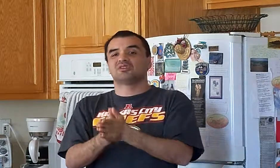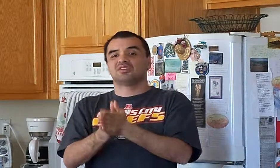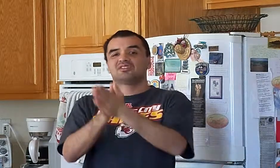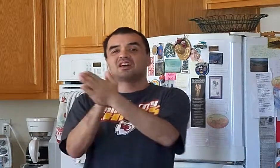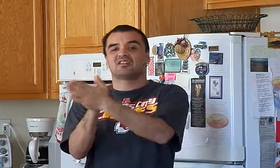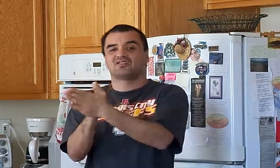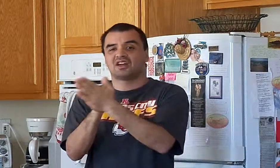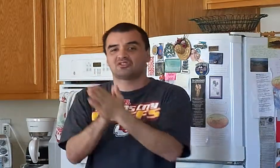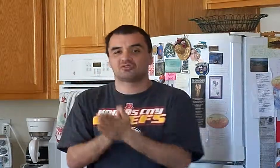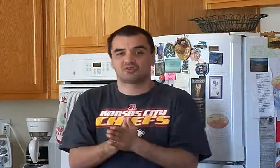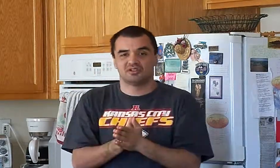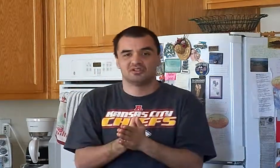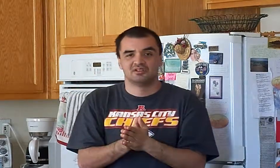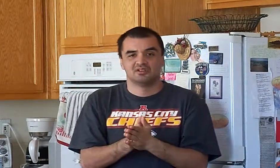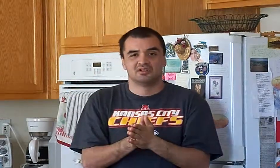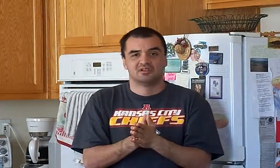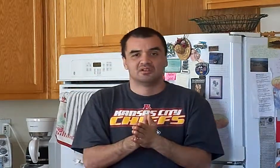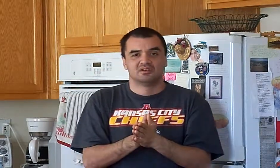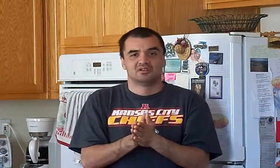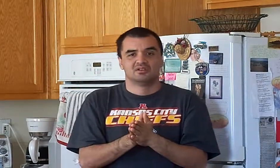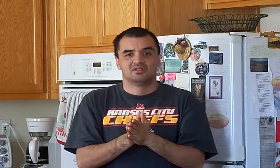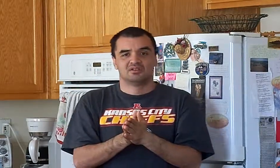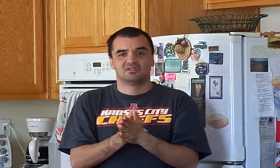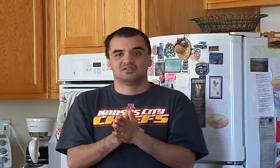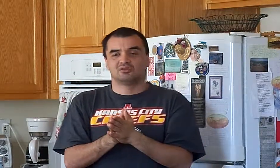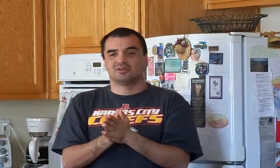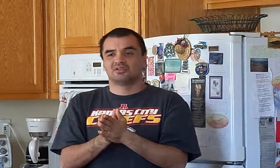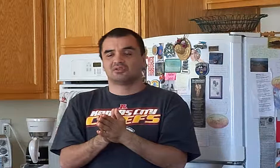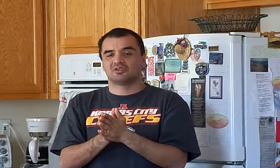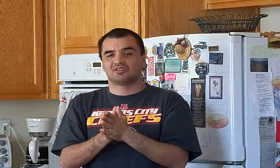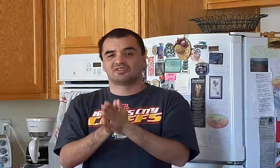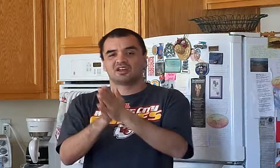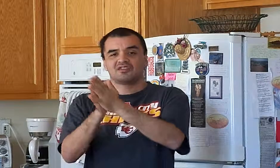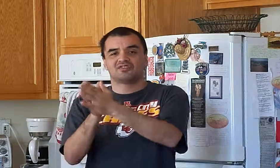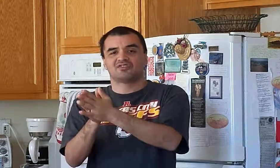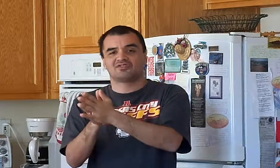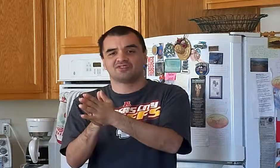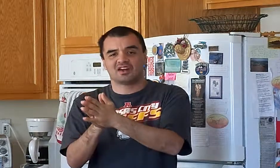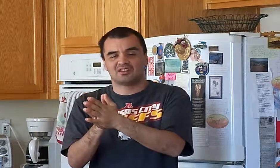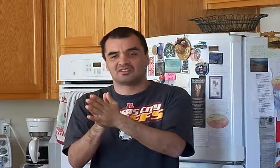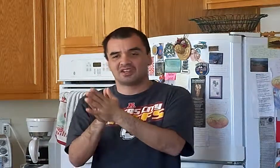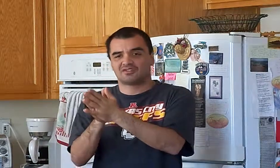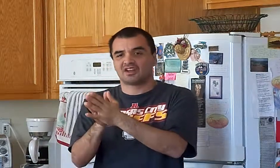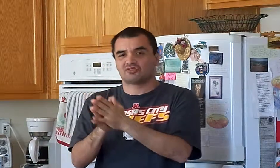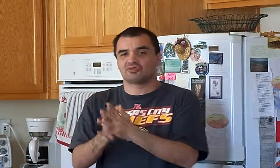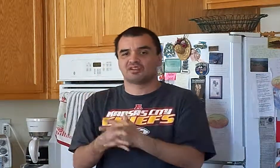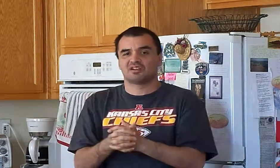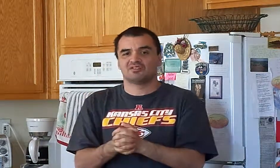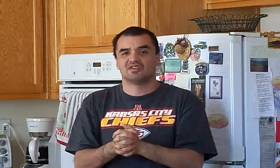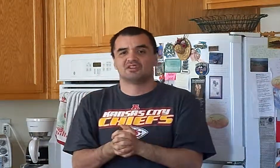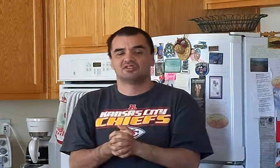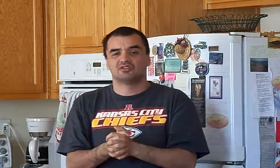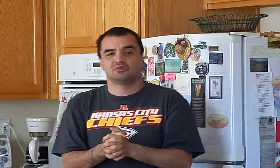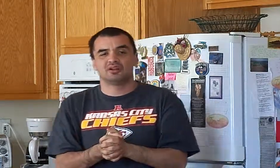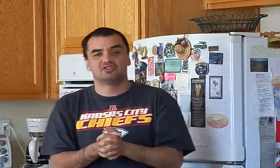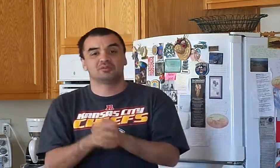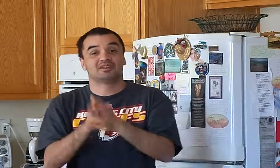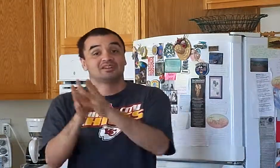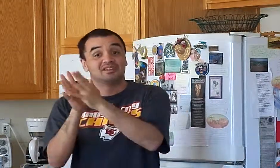of a satisfactory, sort of a satisfied, satisfactory kind of situation because at